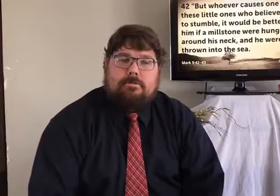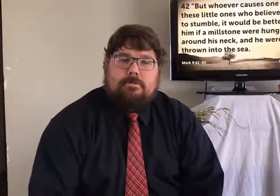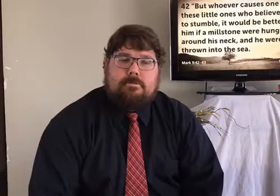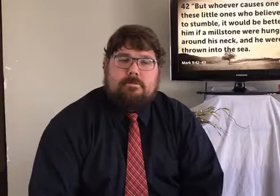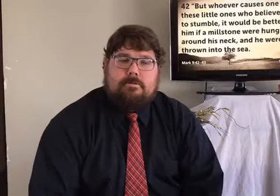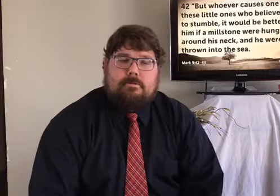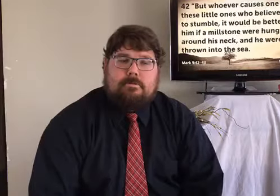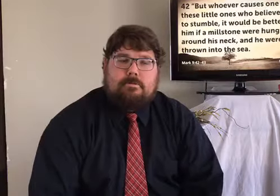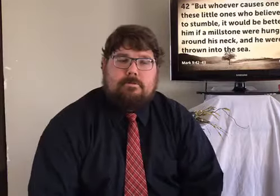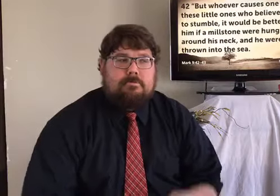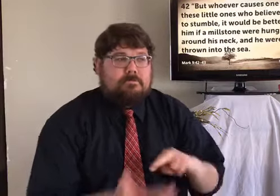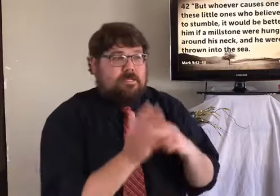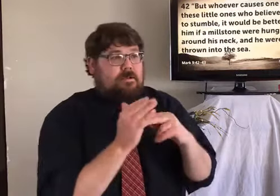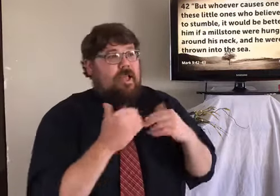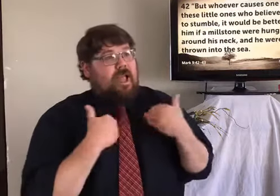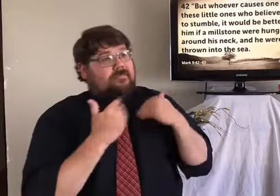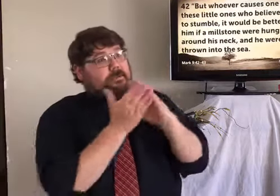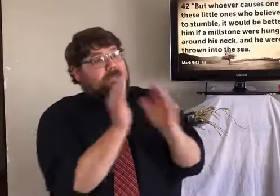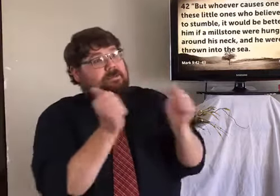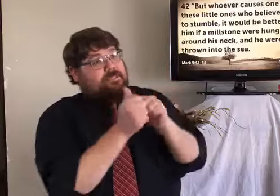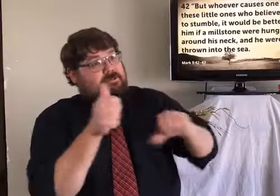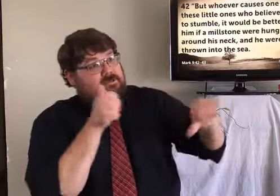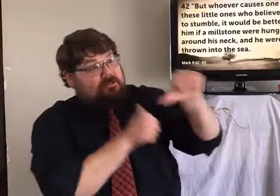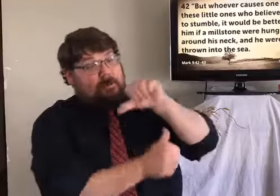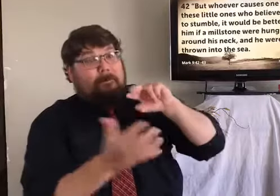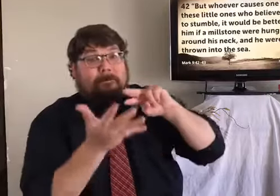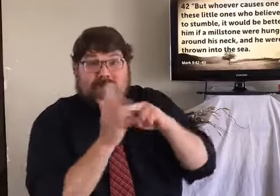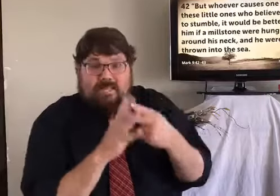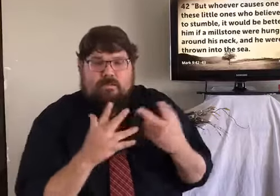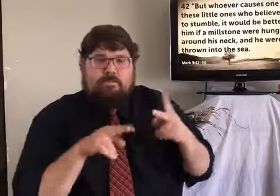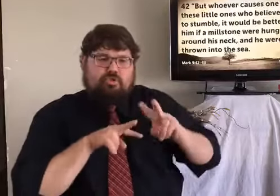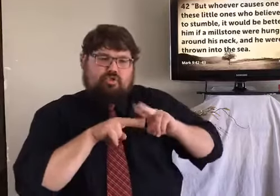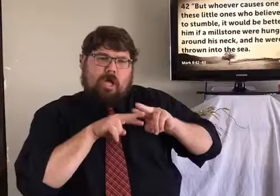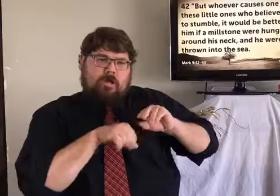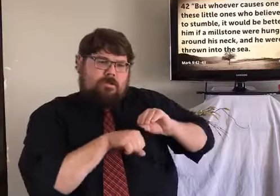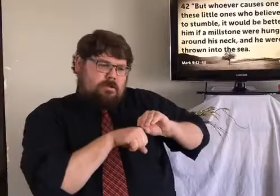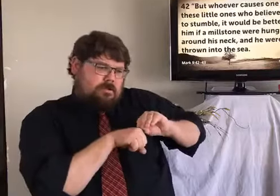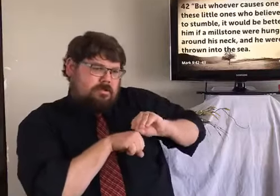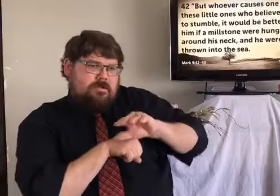And it would be better if a millstone were hung around his neck and he would throw me into the sea.